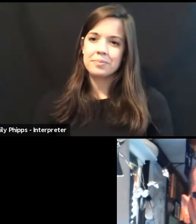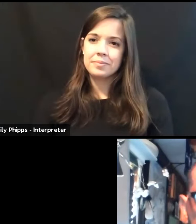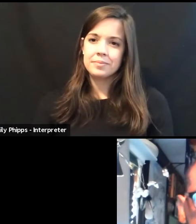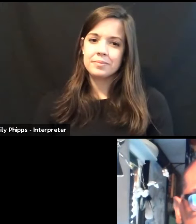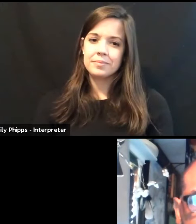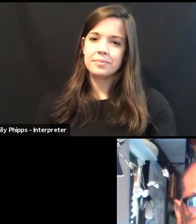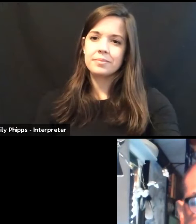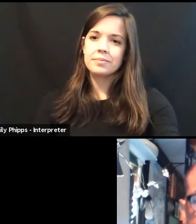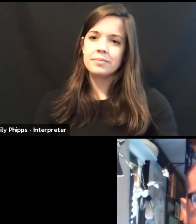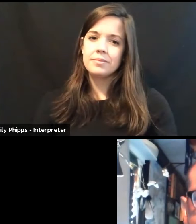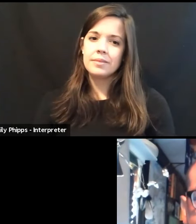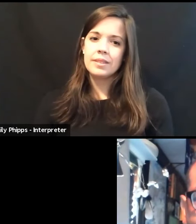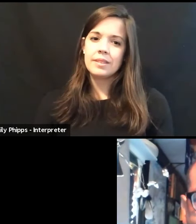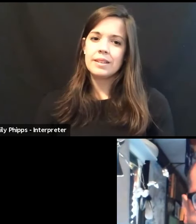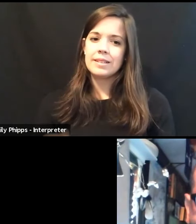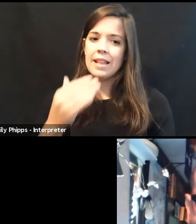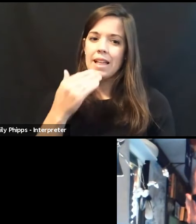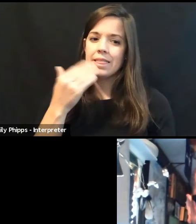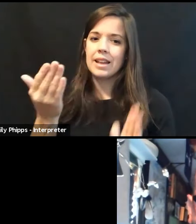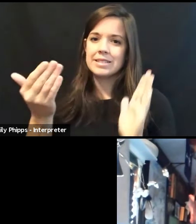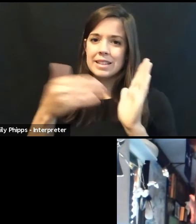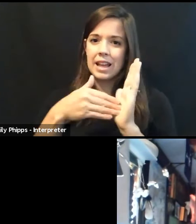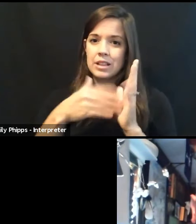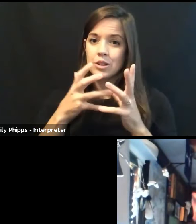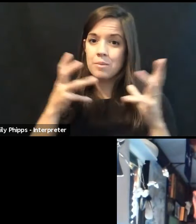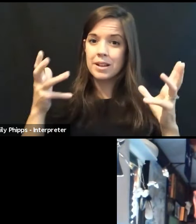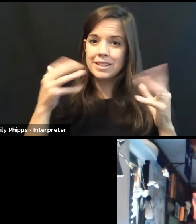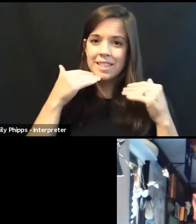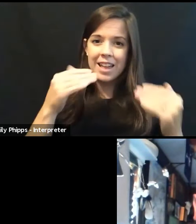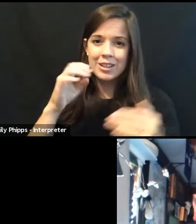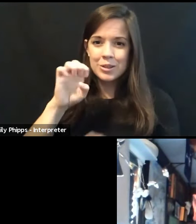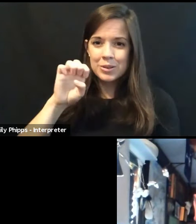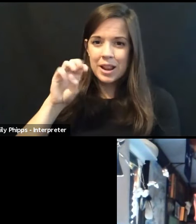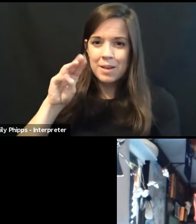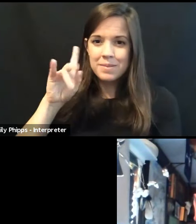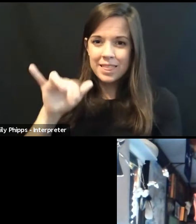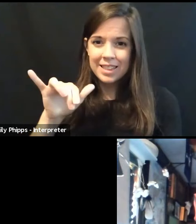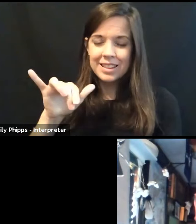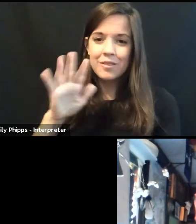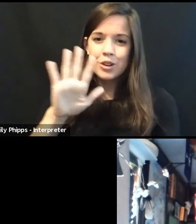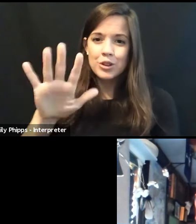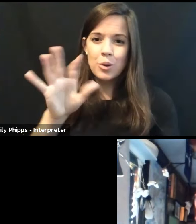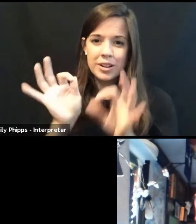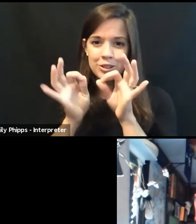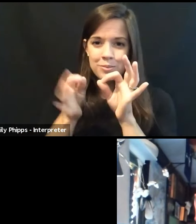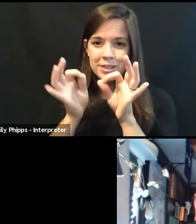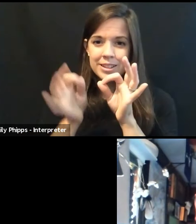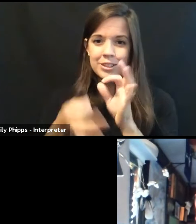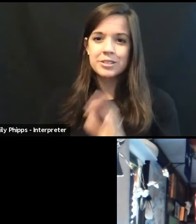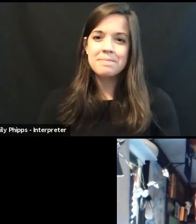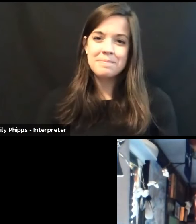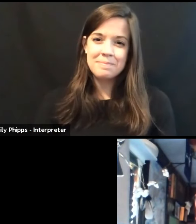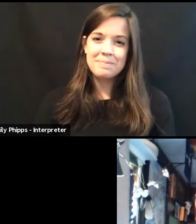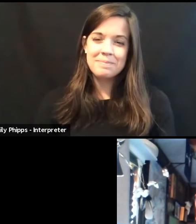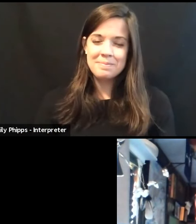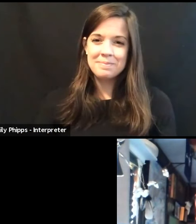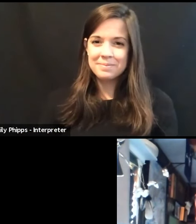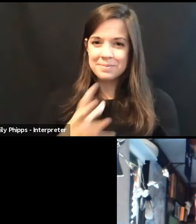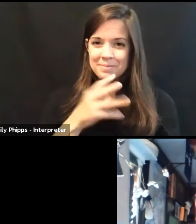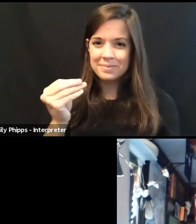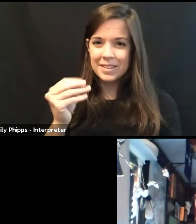Well, thanks again so much. And thank you to Emily for your translation and interpretation.